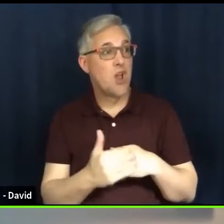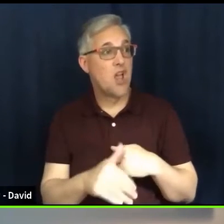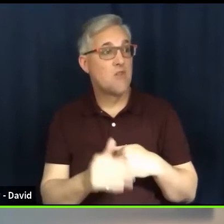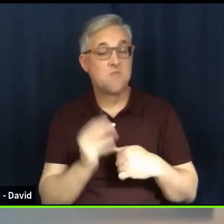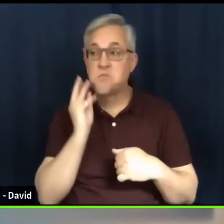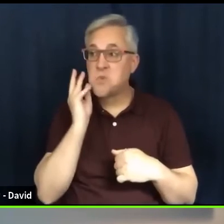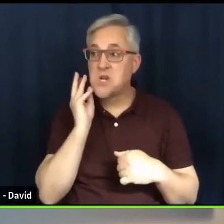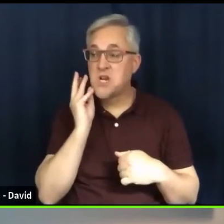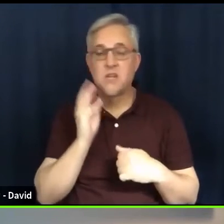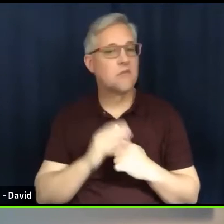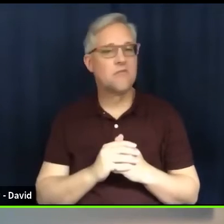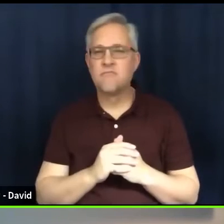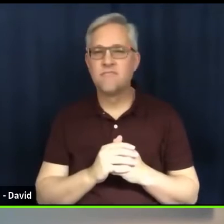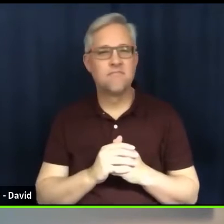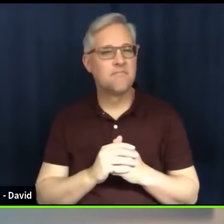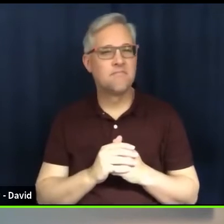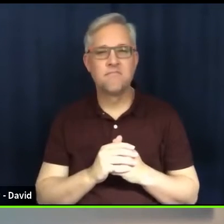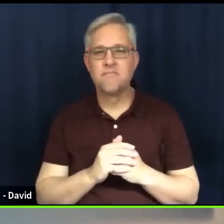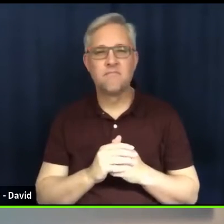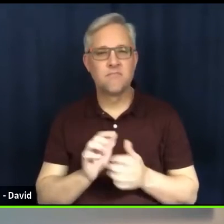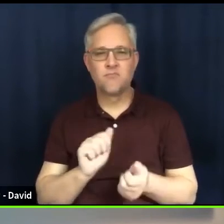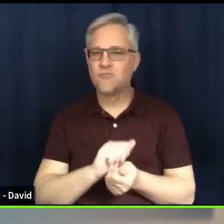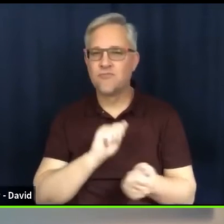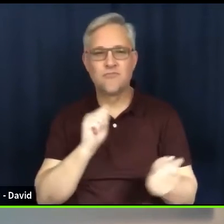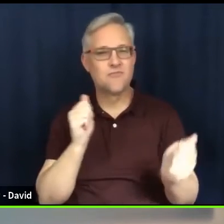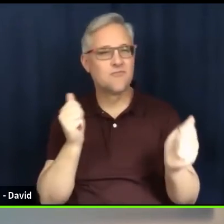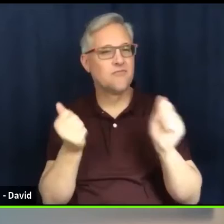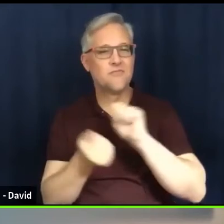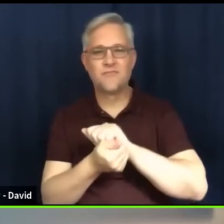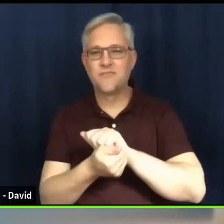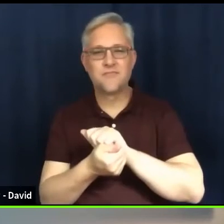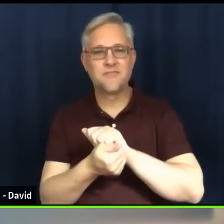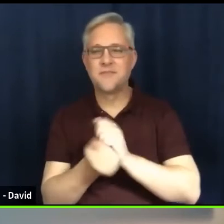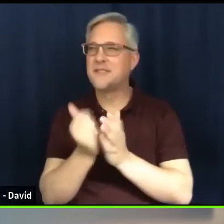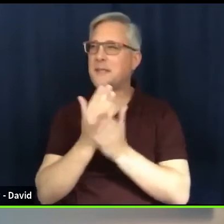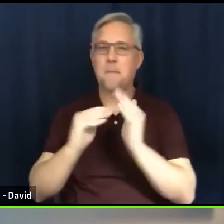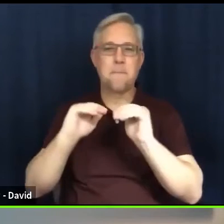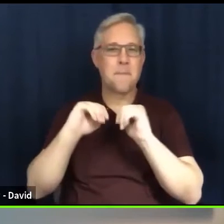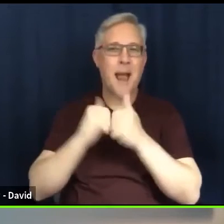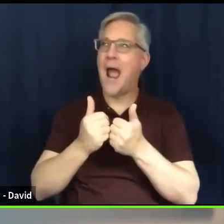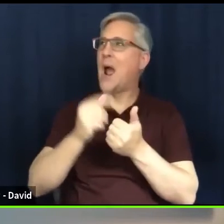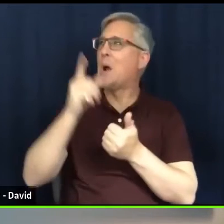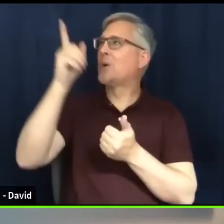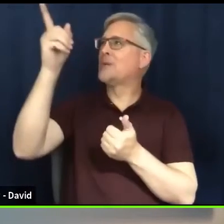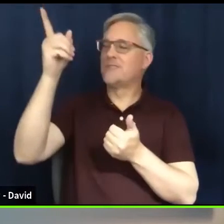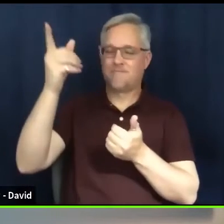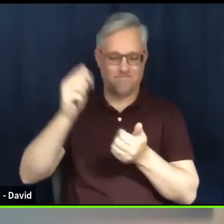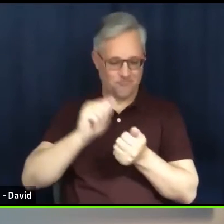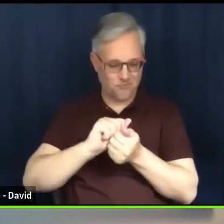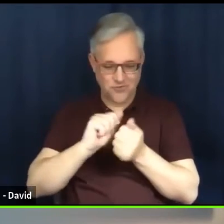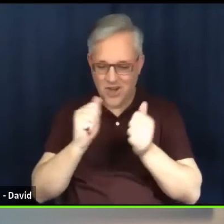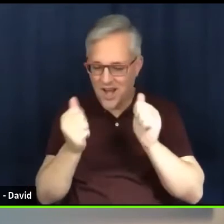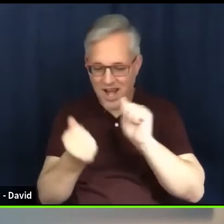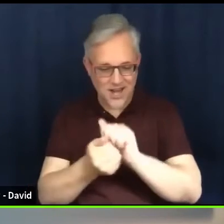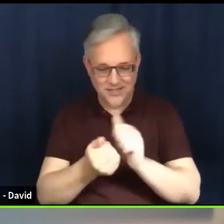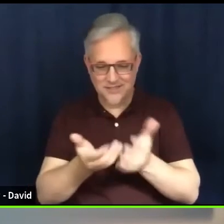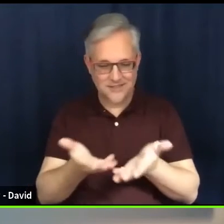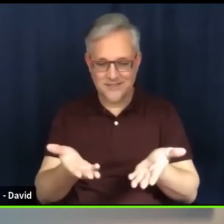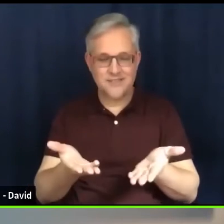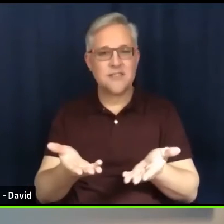And nourish us and feed our spirit. So we come with reverence. come with respect